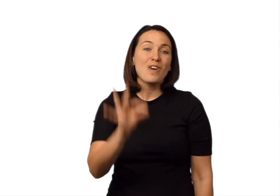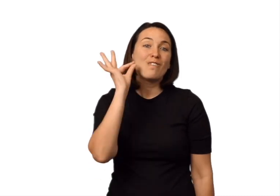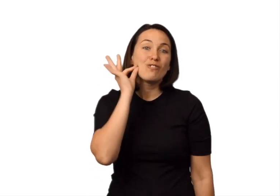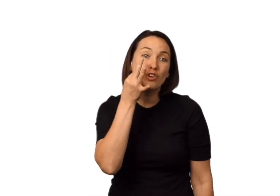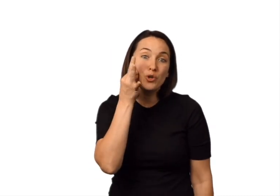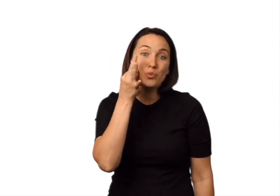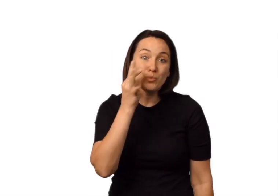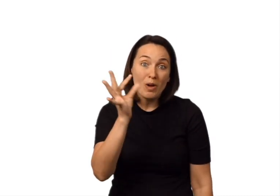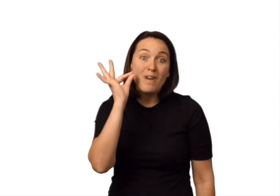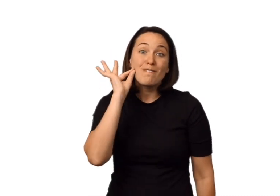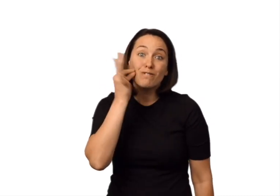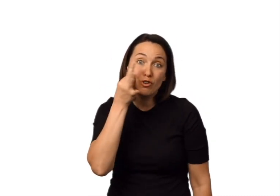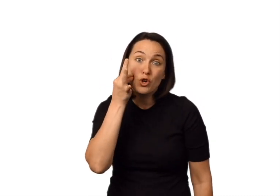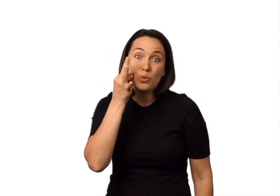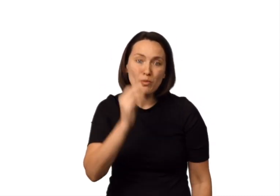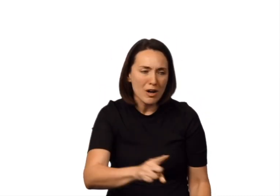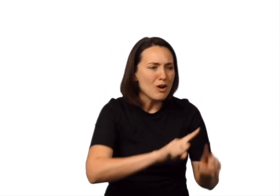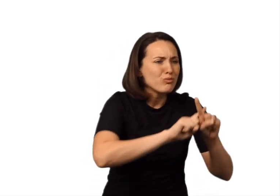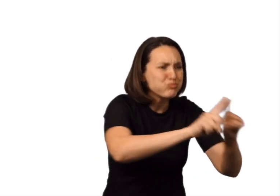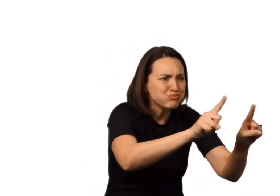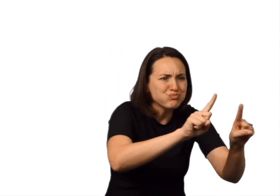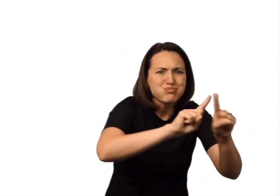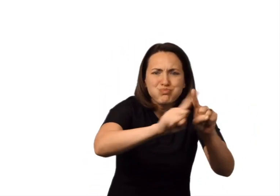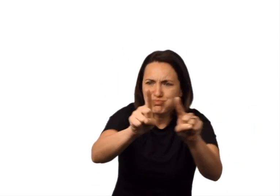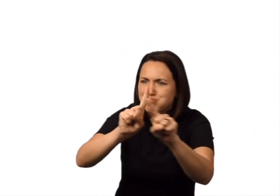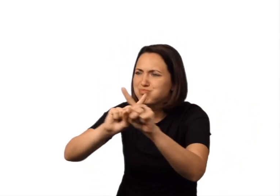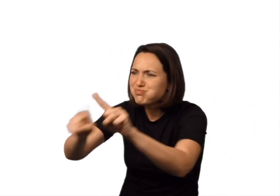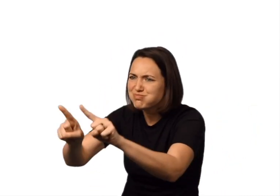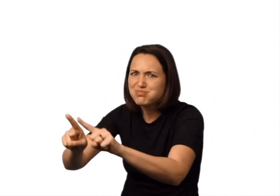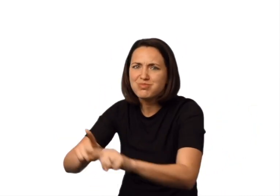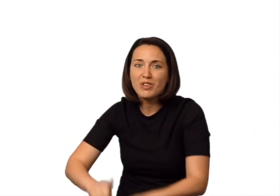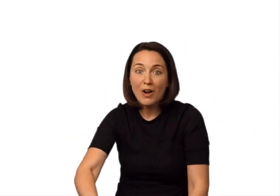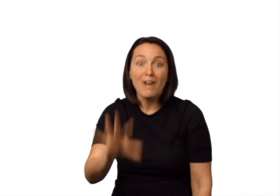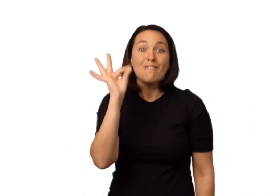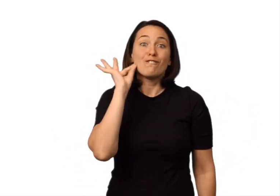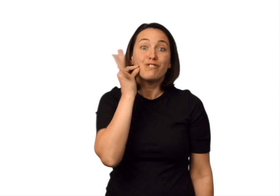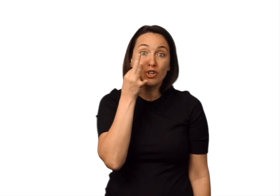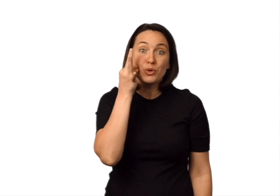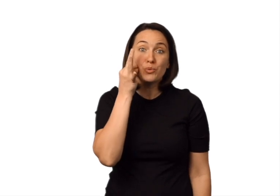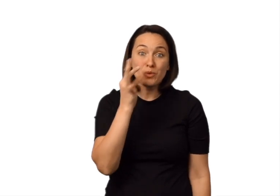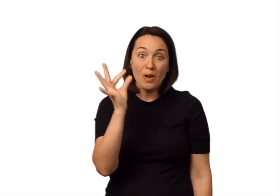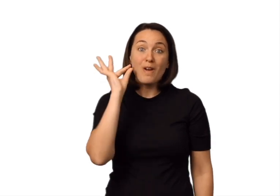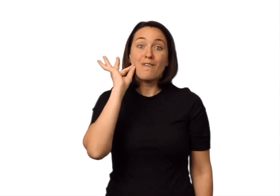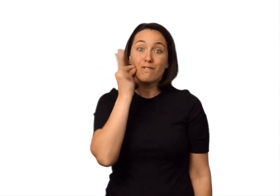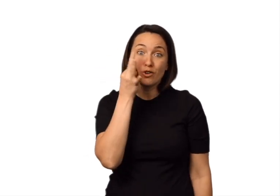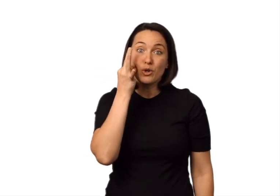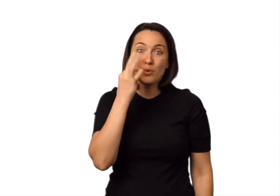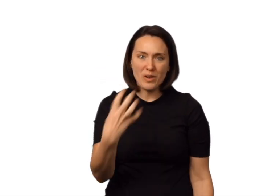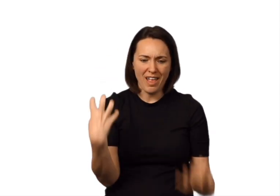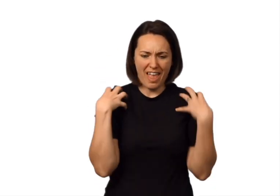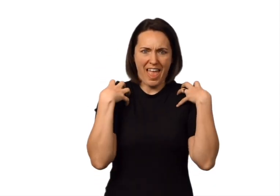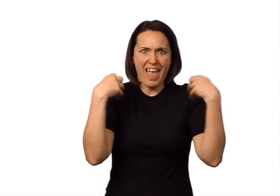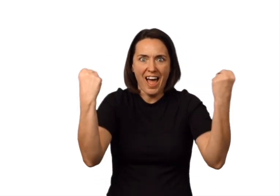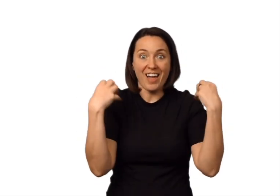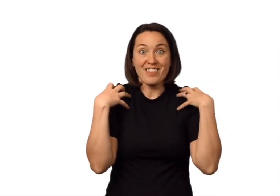Fruit Fruit, fruit Different, different, different Fruit, fruit Healthy,